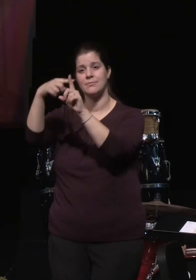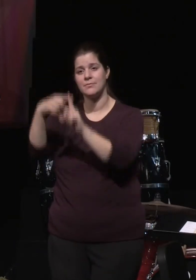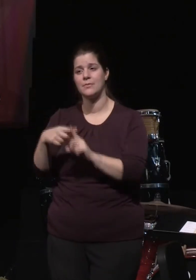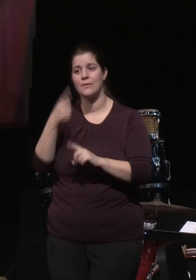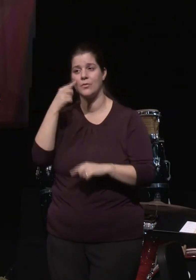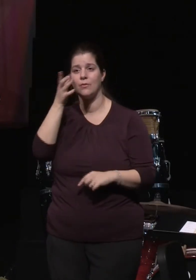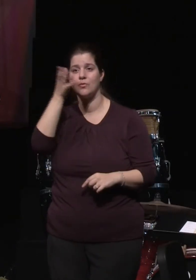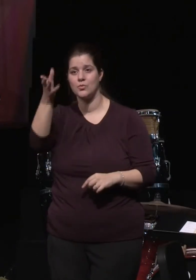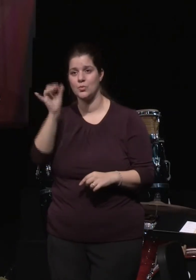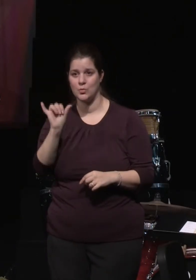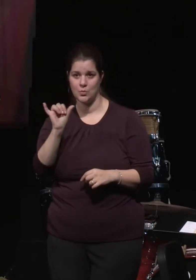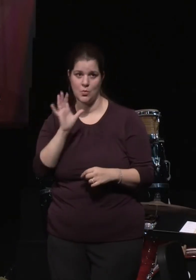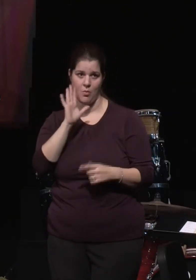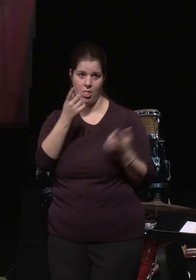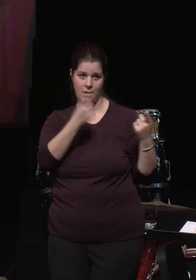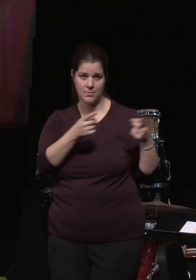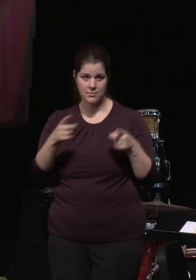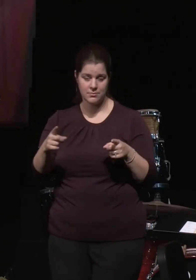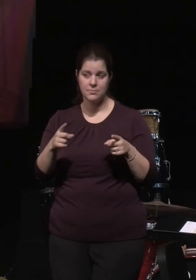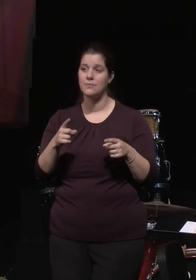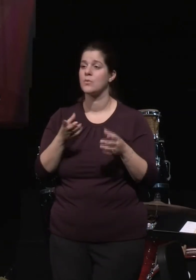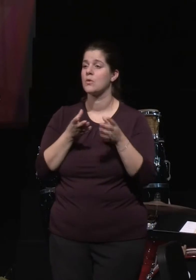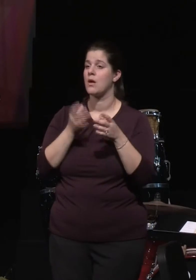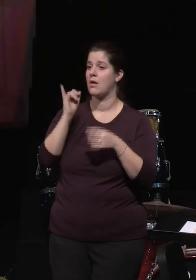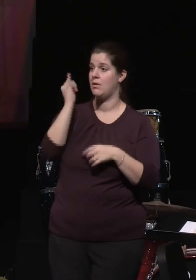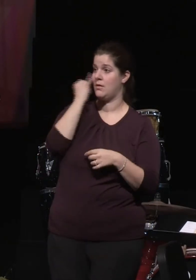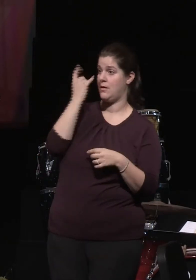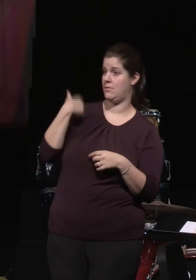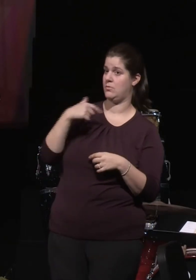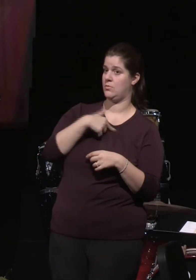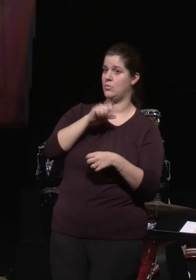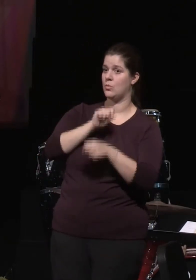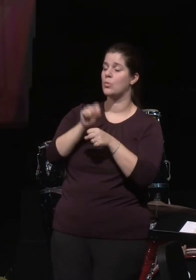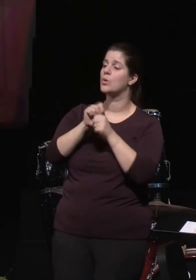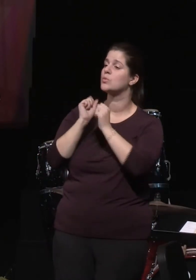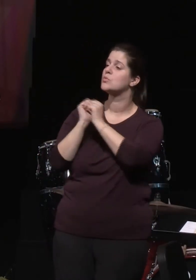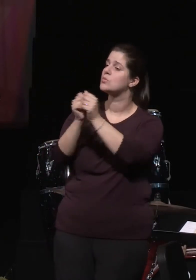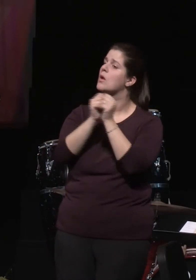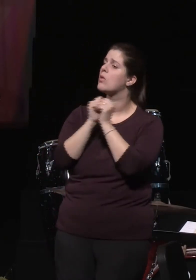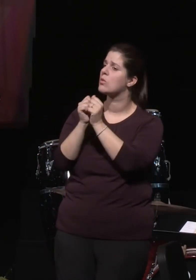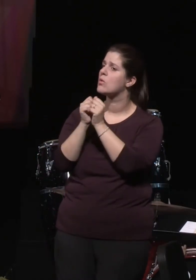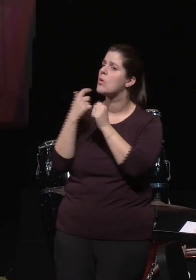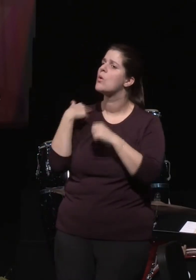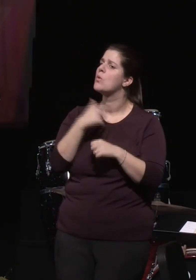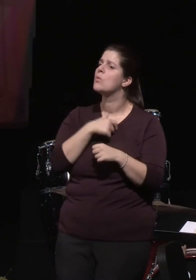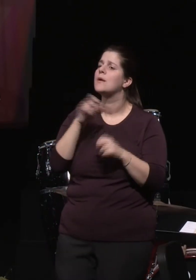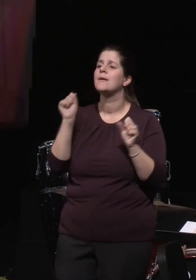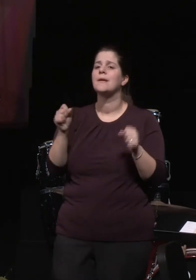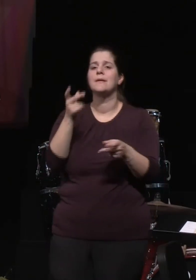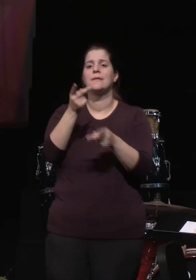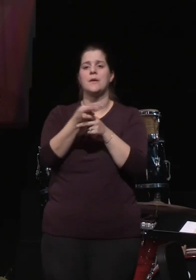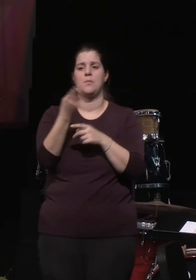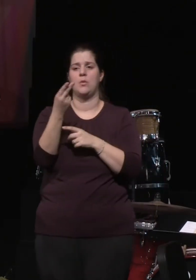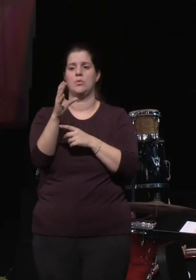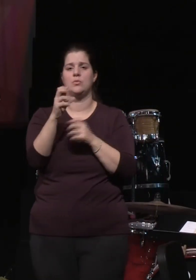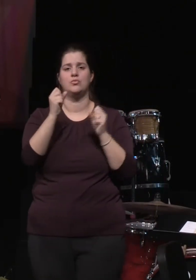I believe that working together we will be able to keep Howard County strong,